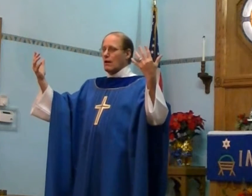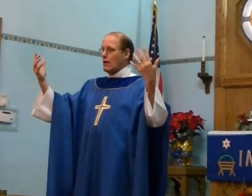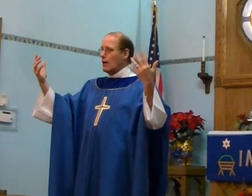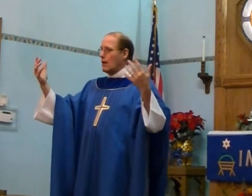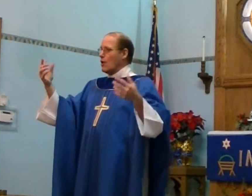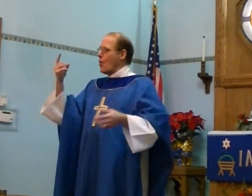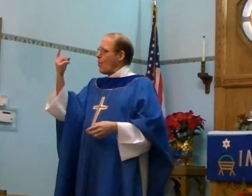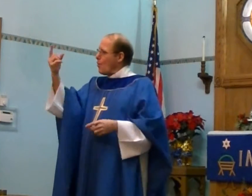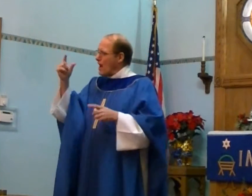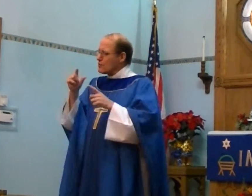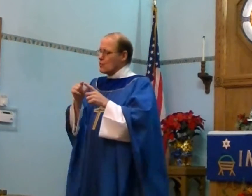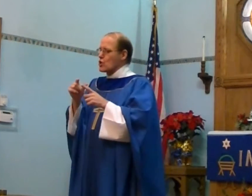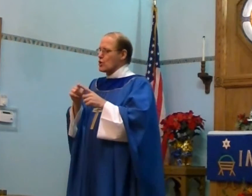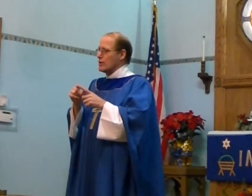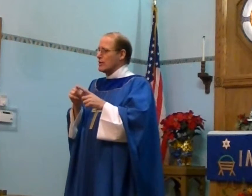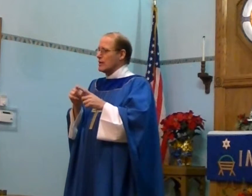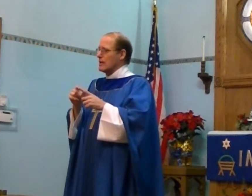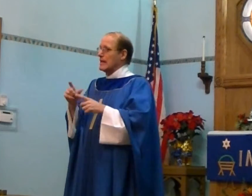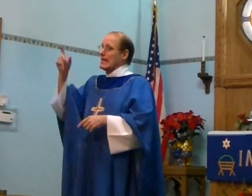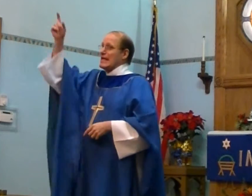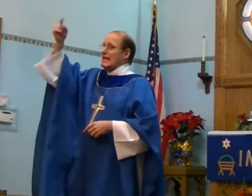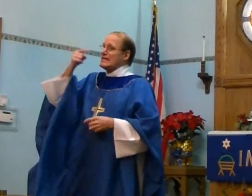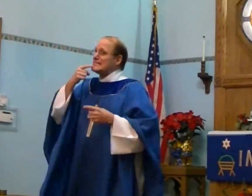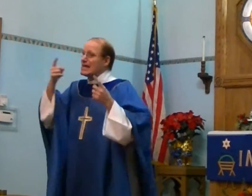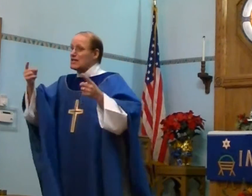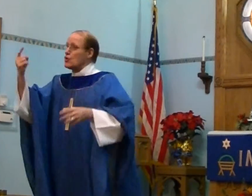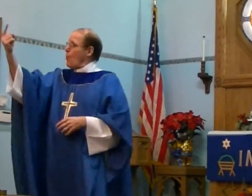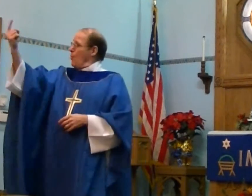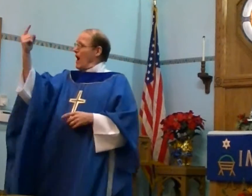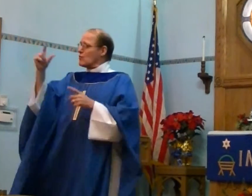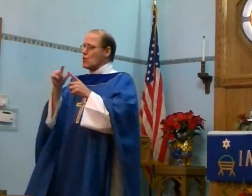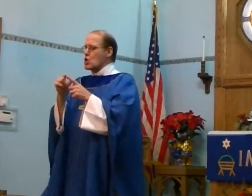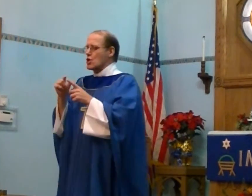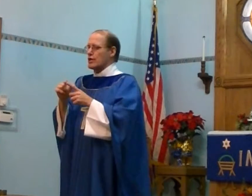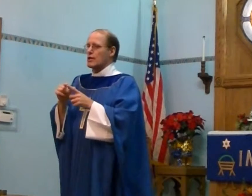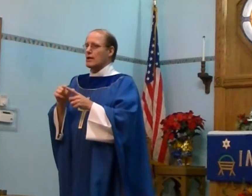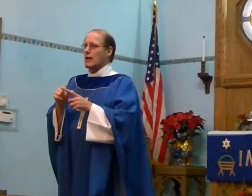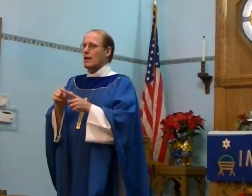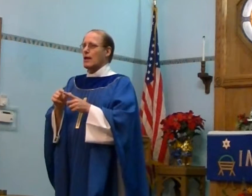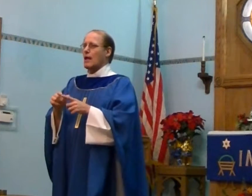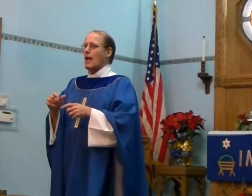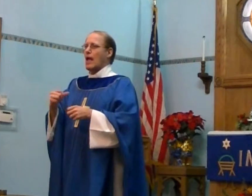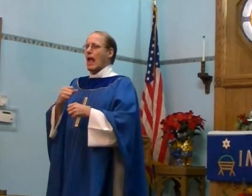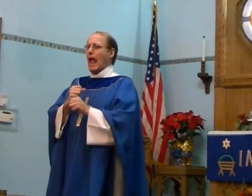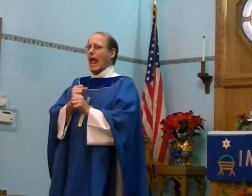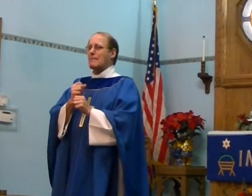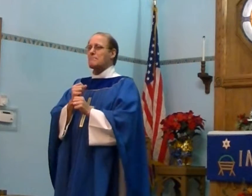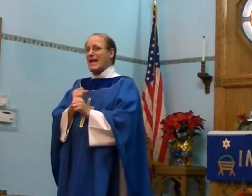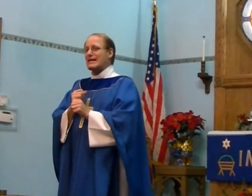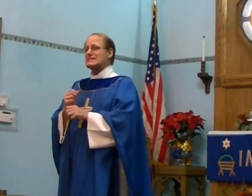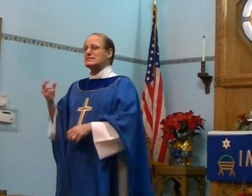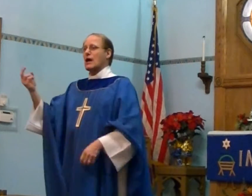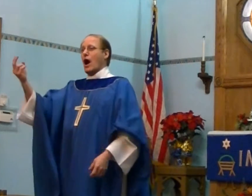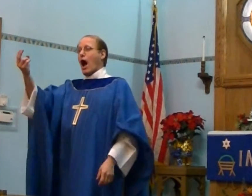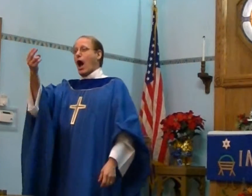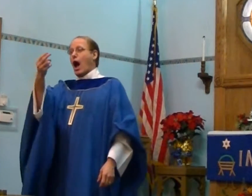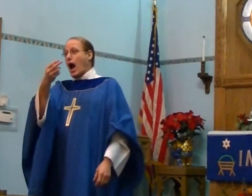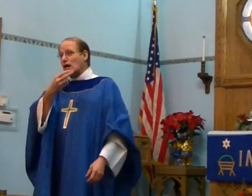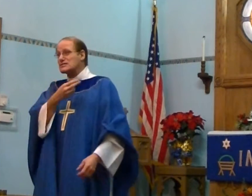one word he says one word and makes us